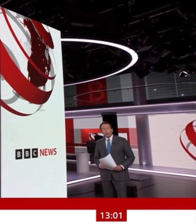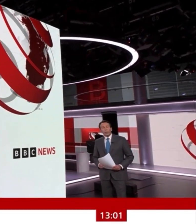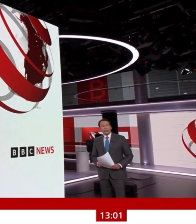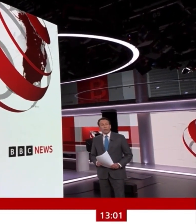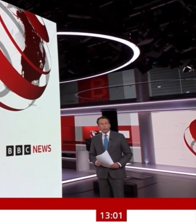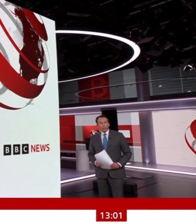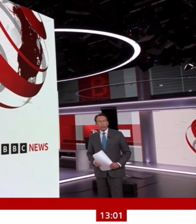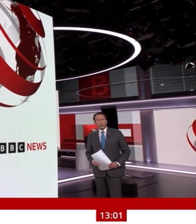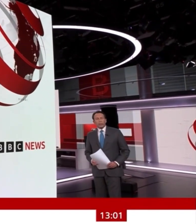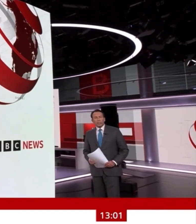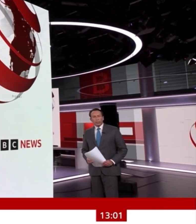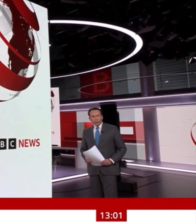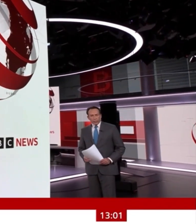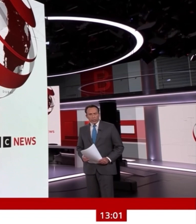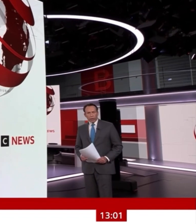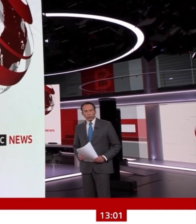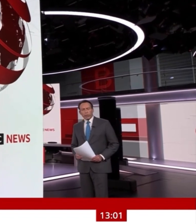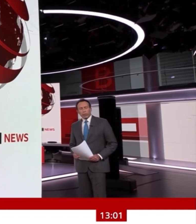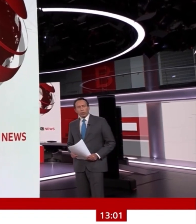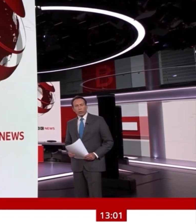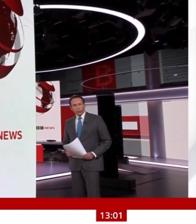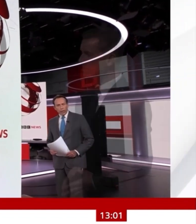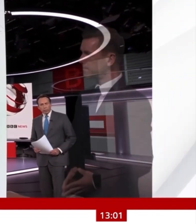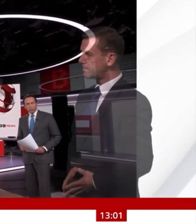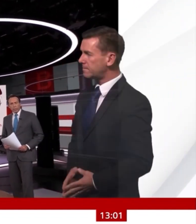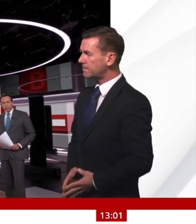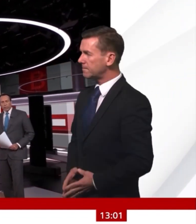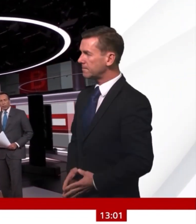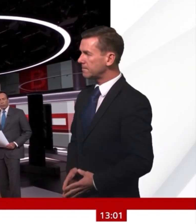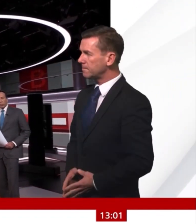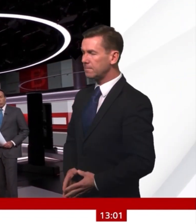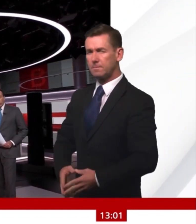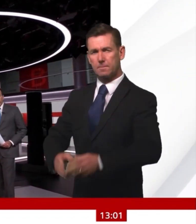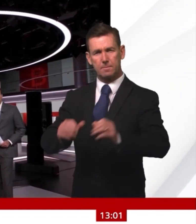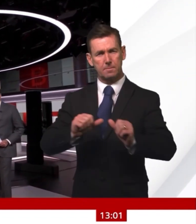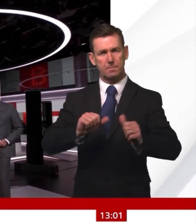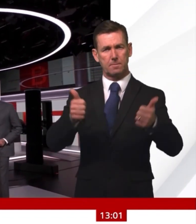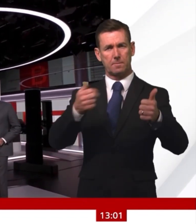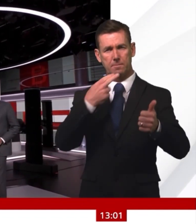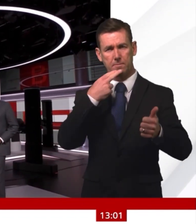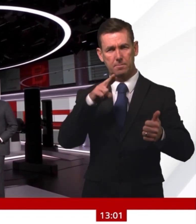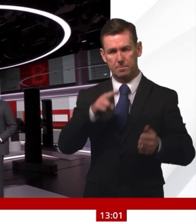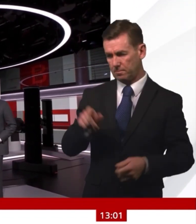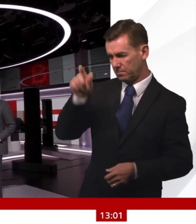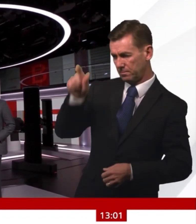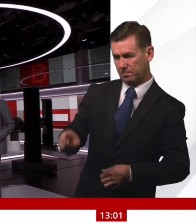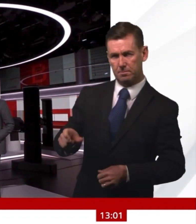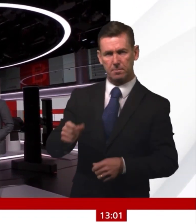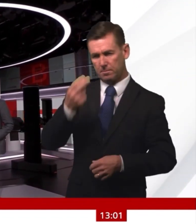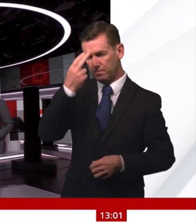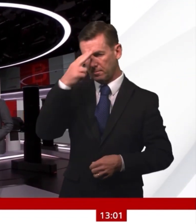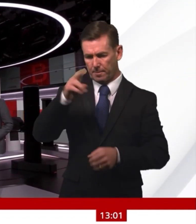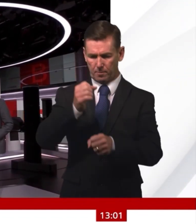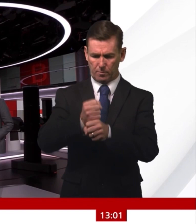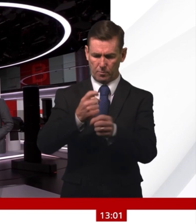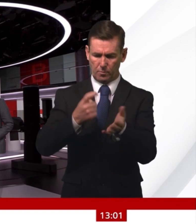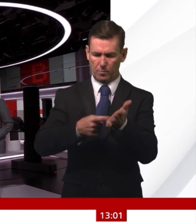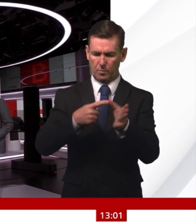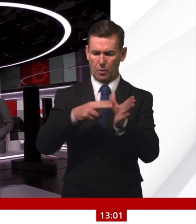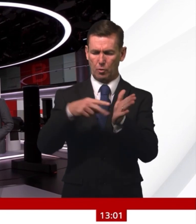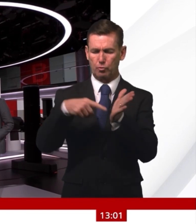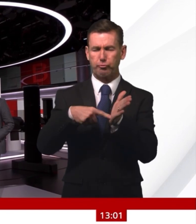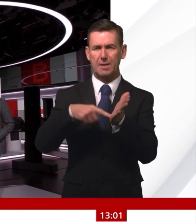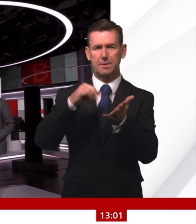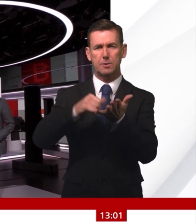Hello, good afternoon. The Defence Secretary, Grant Schapp, says the government will consider more military action against Houthi rebels